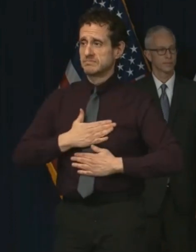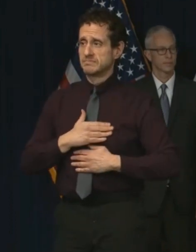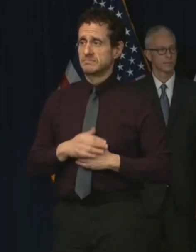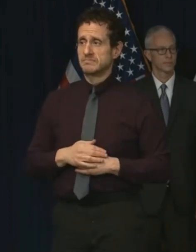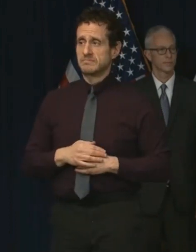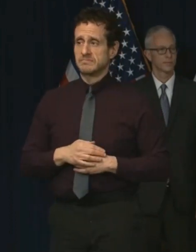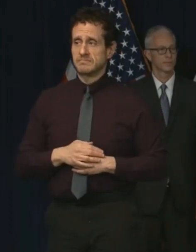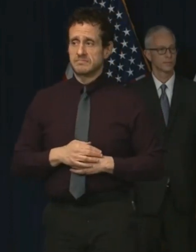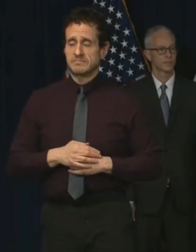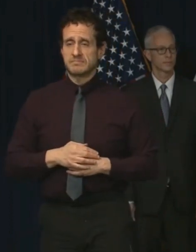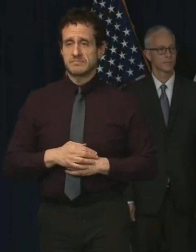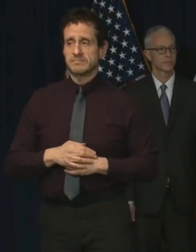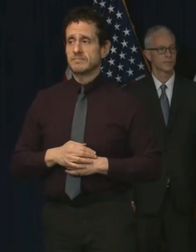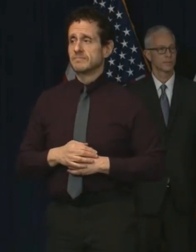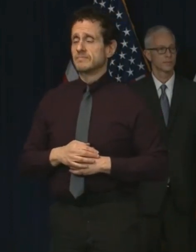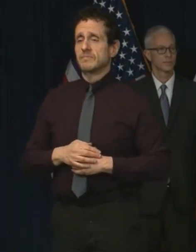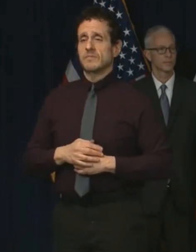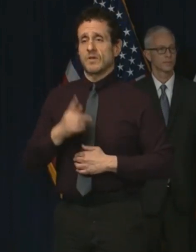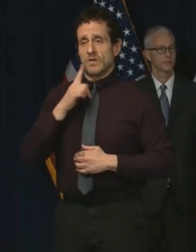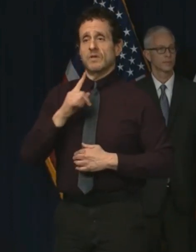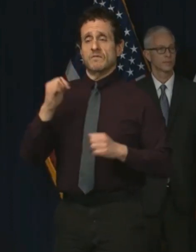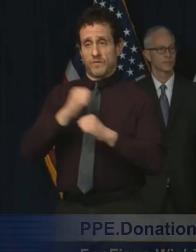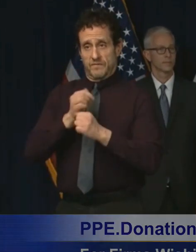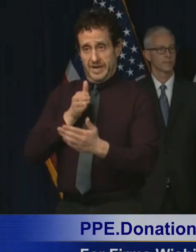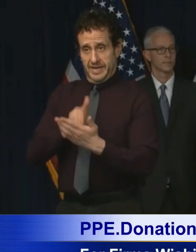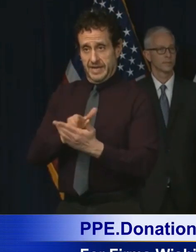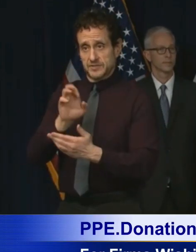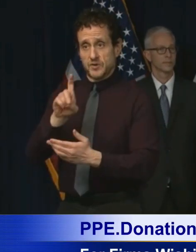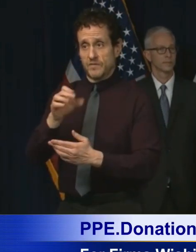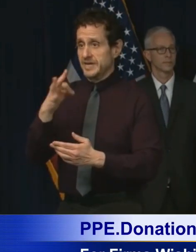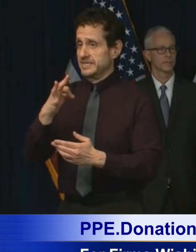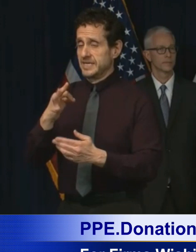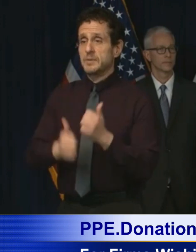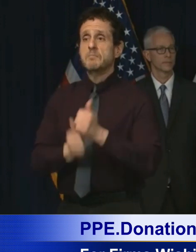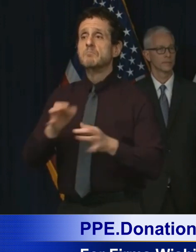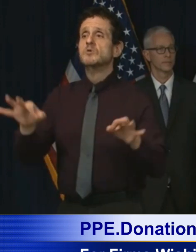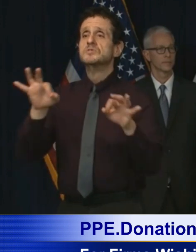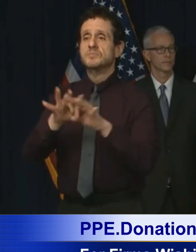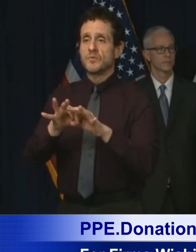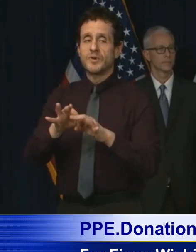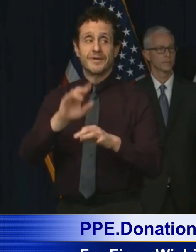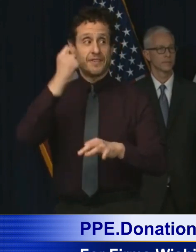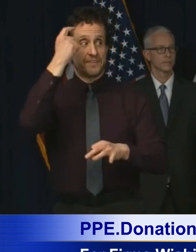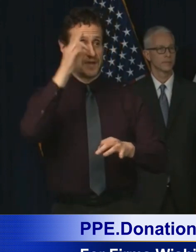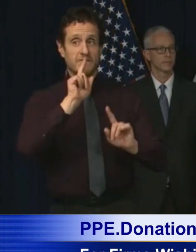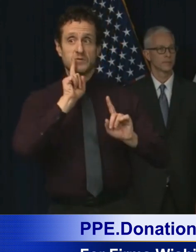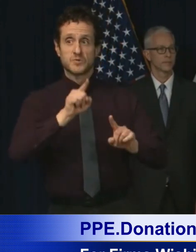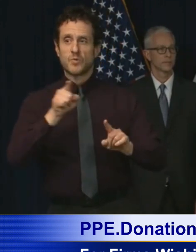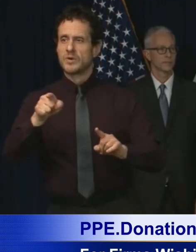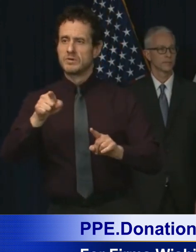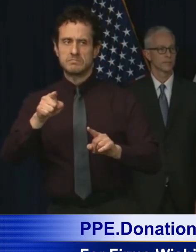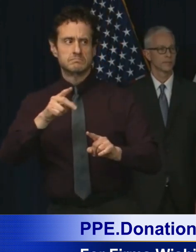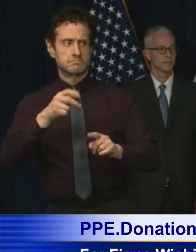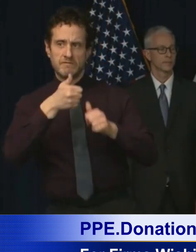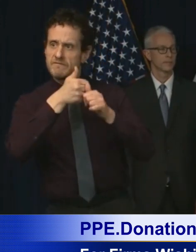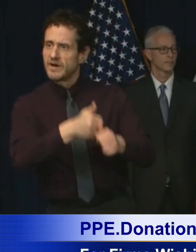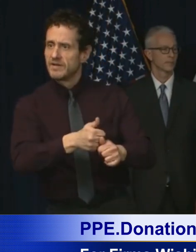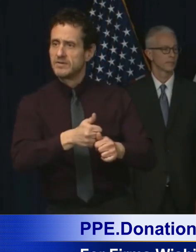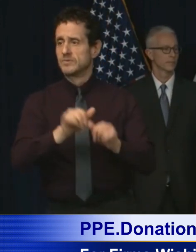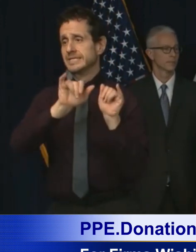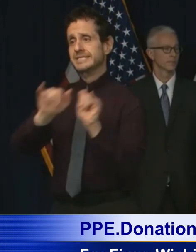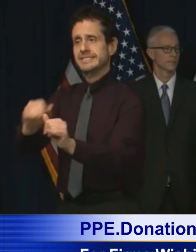combating COVID-19 is following the Governor's stay-at-home order. Stay home. Save lives. Period.